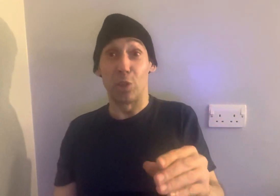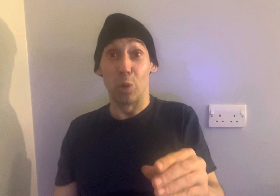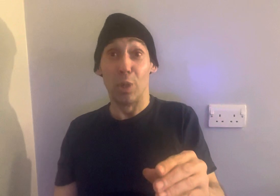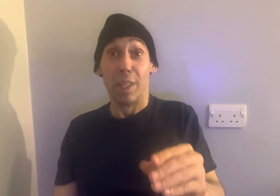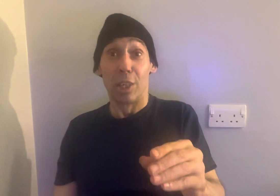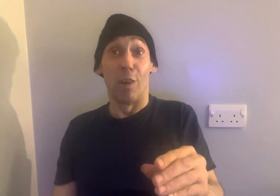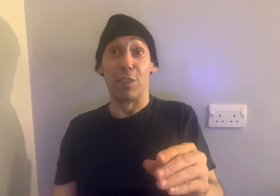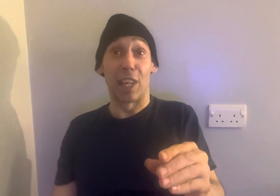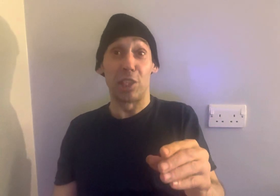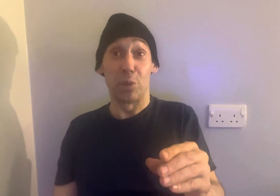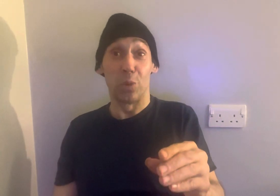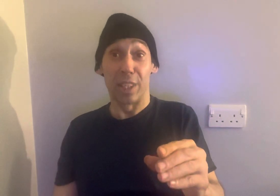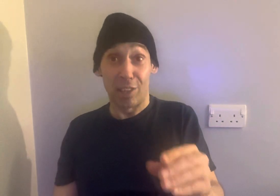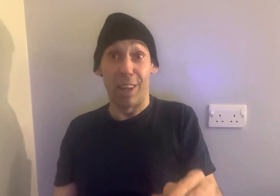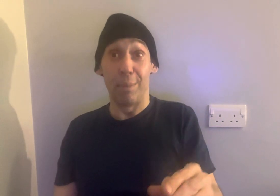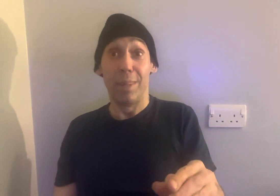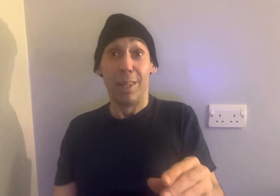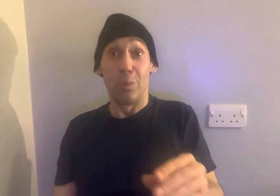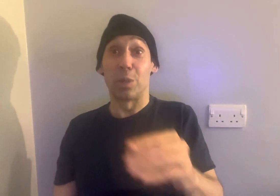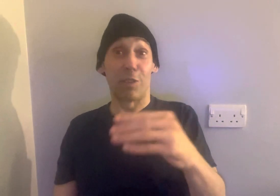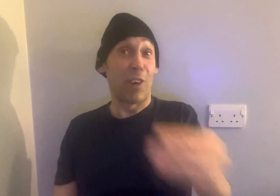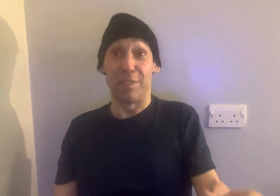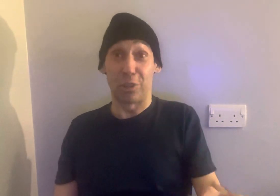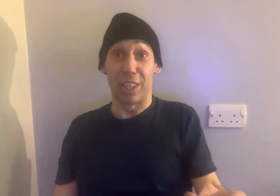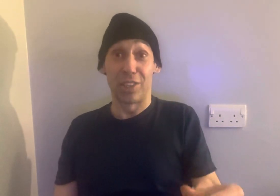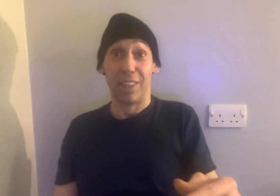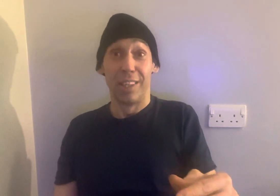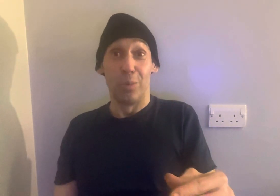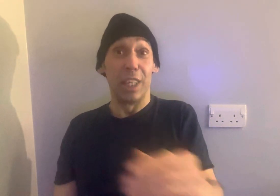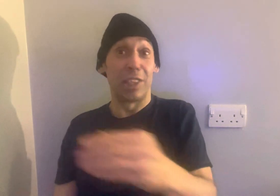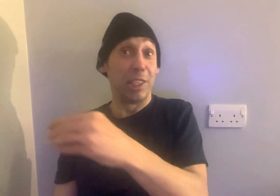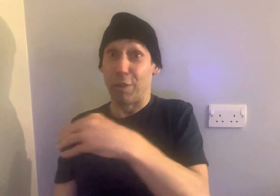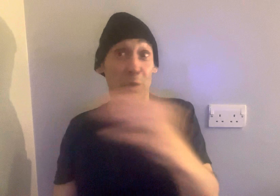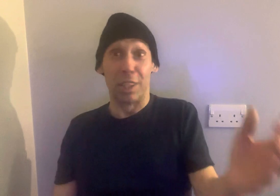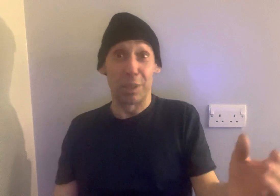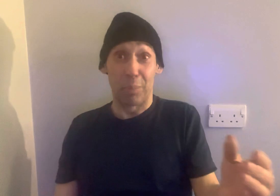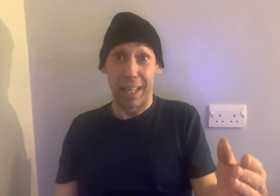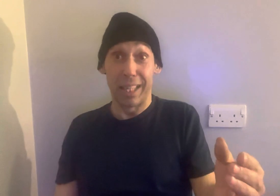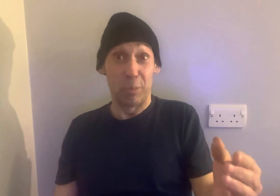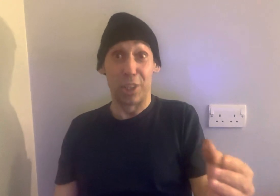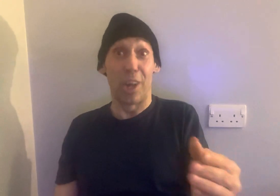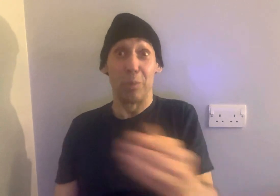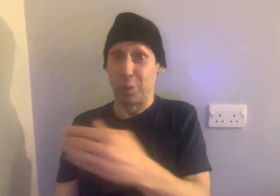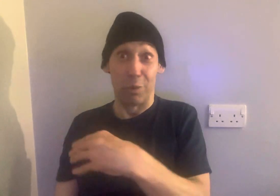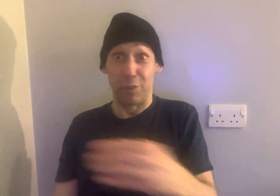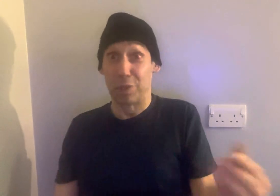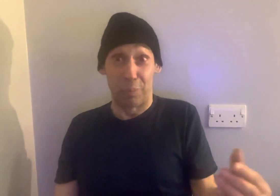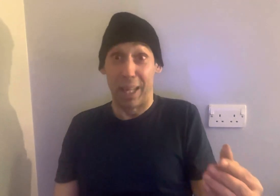your confiscation all the time, which was a five stretch, which he's refusing to pay, which I would refuse to pay